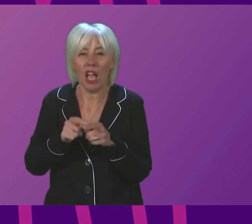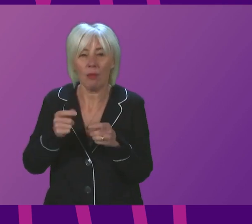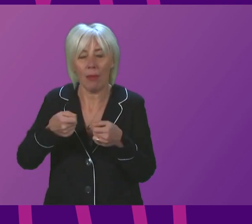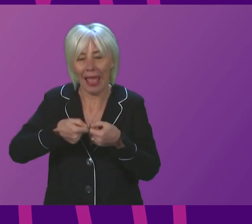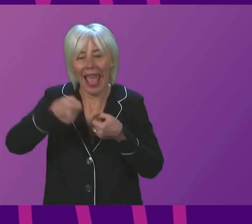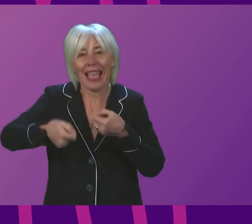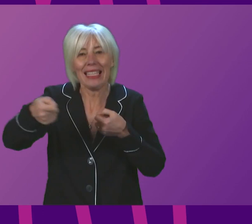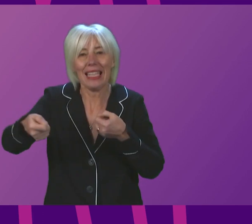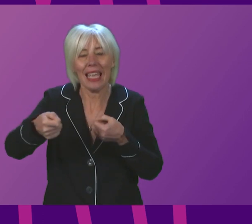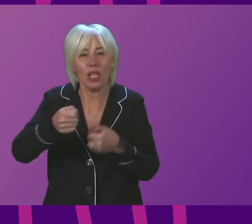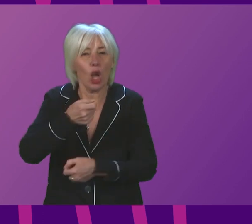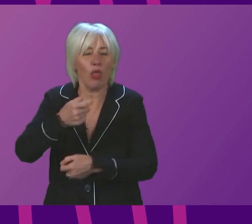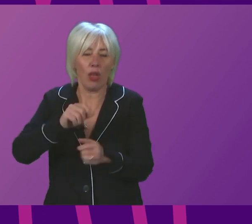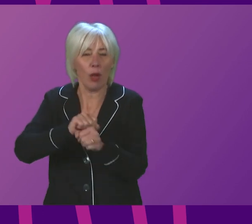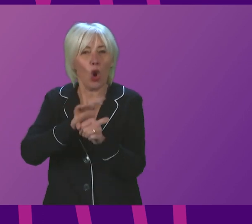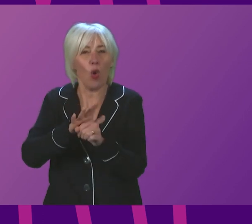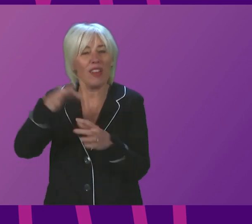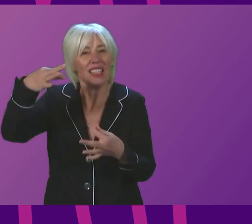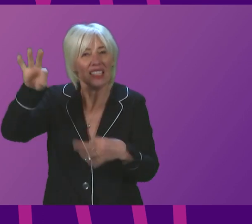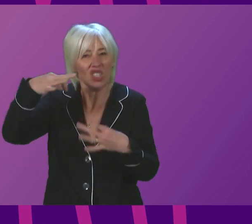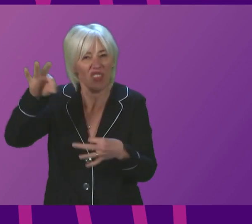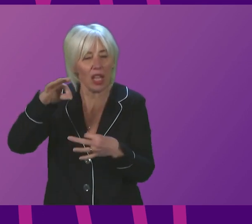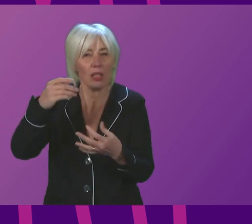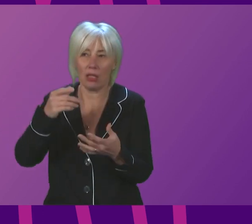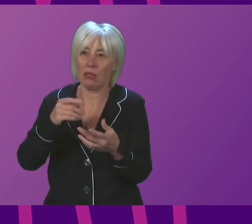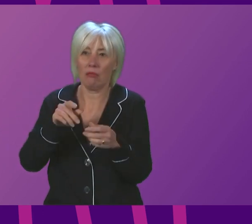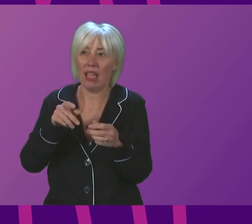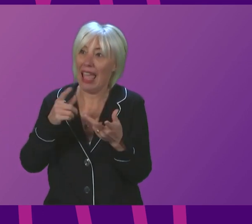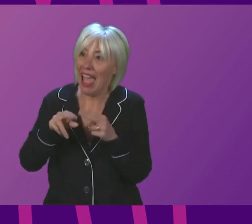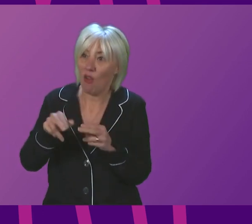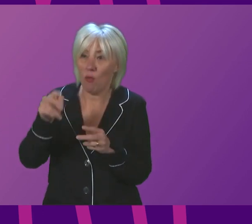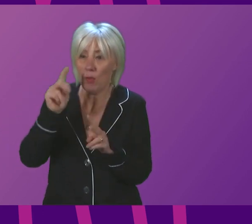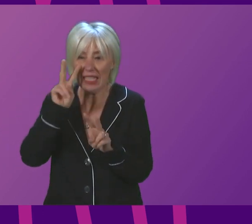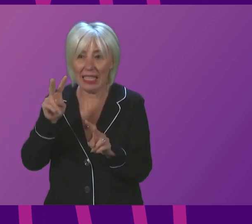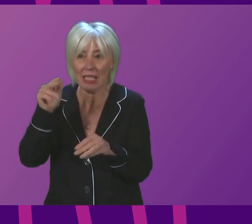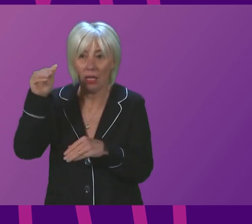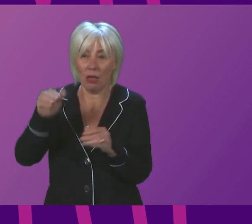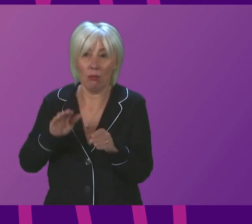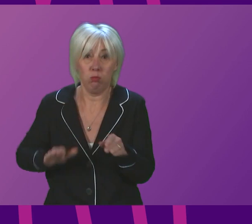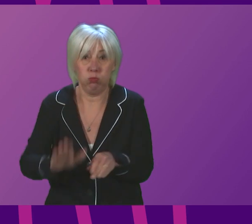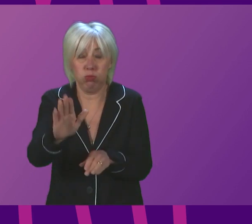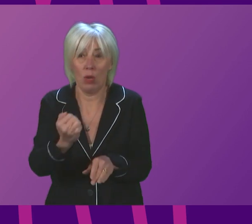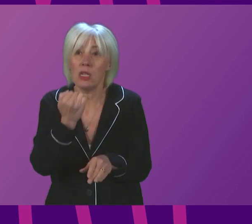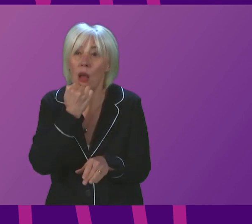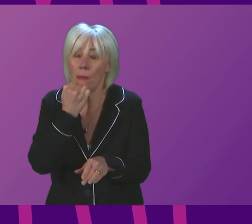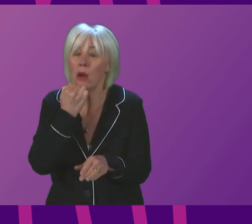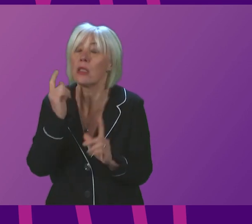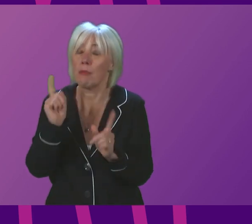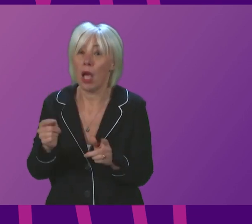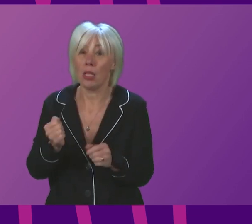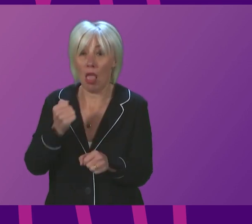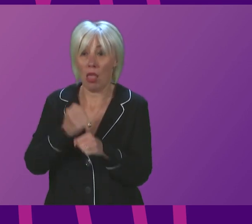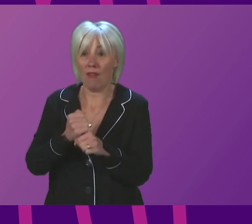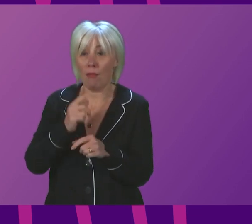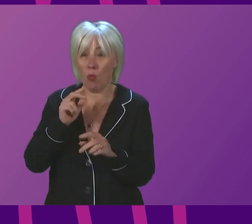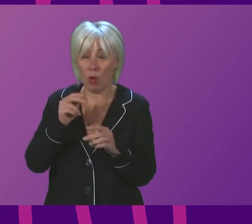certification, that might help us reduce the risks should the situation deteriorate. The government will carefully analyse the data in